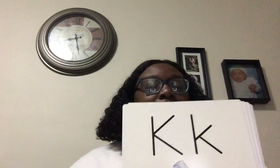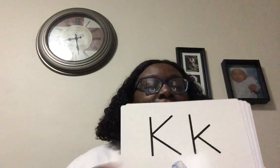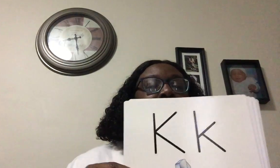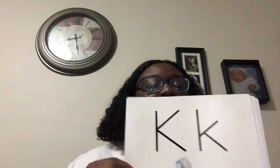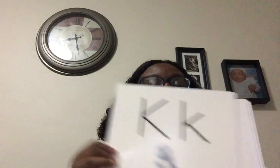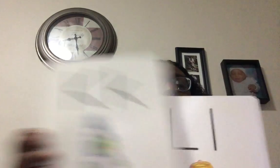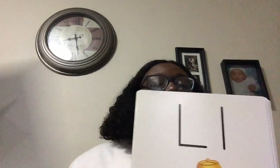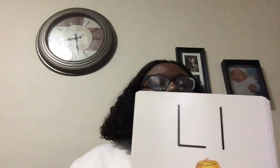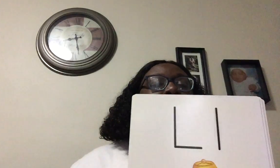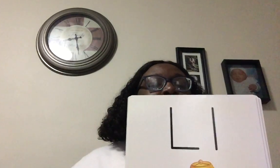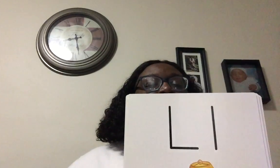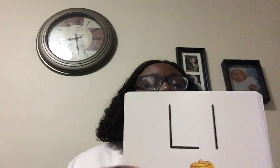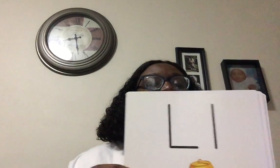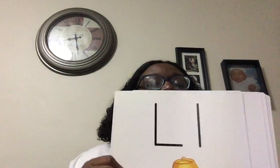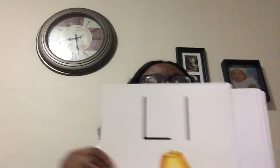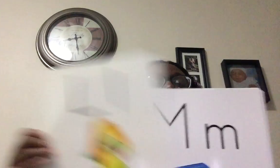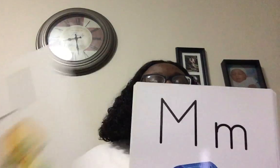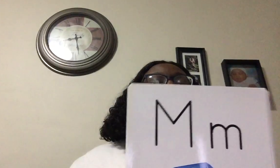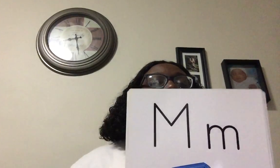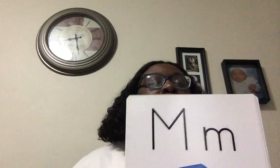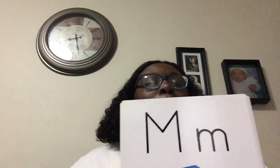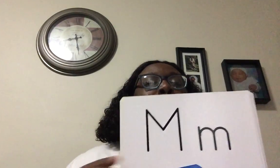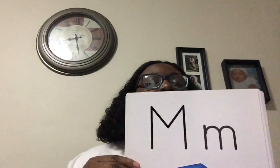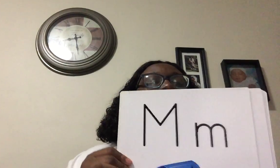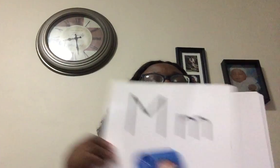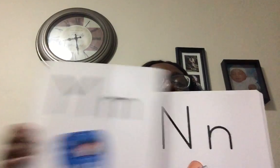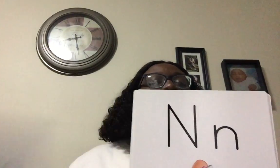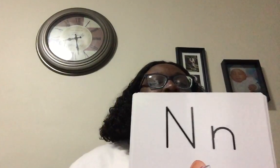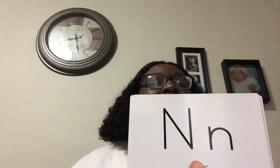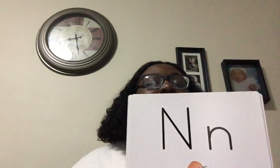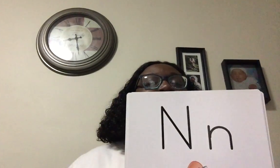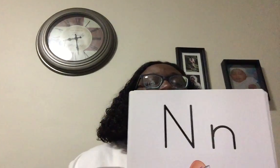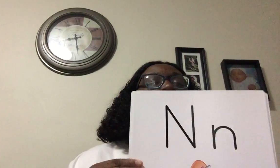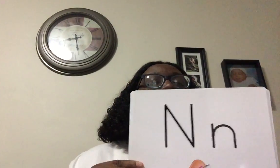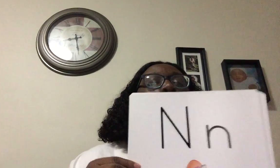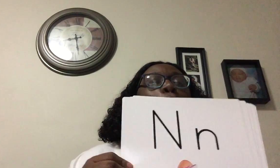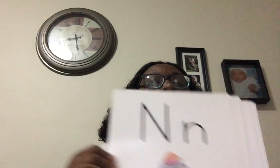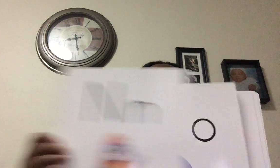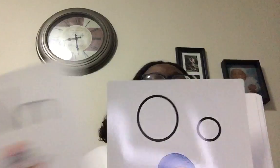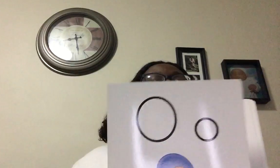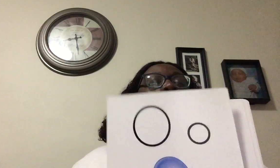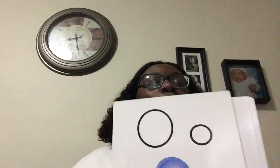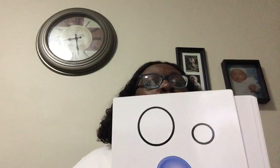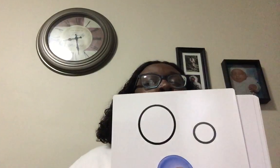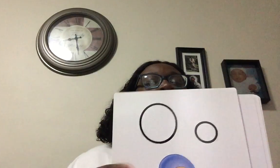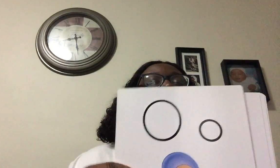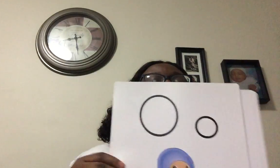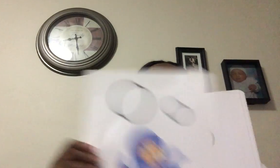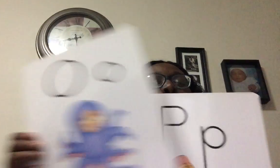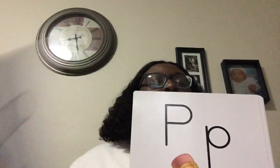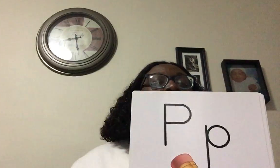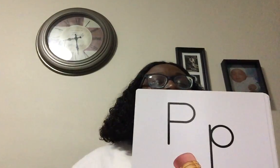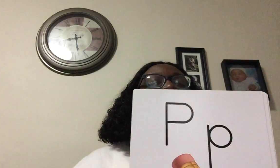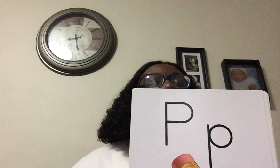L, M, N, O, P,